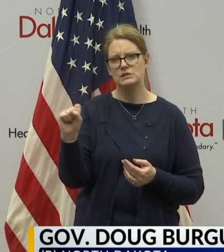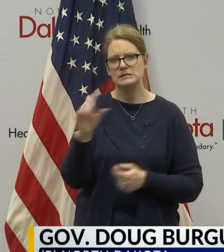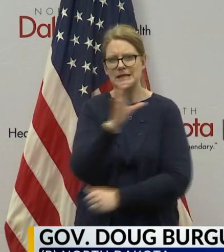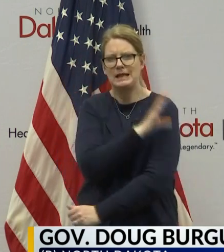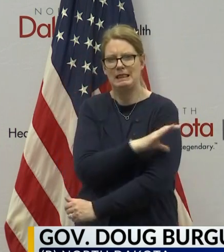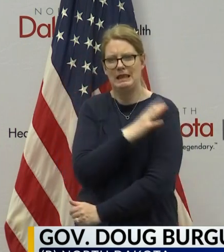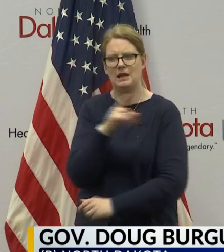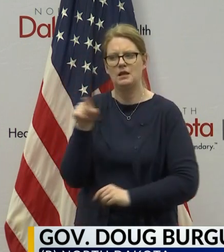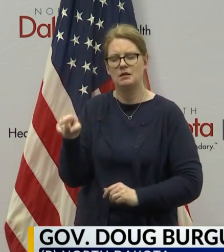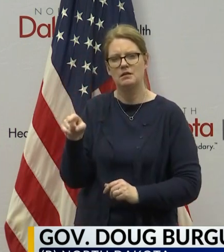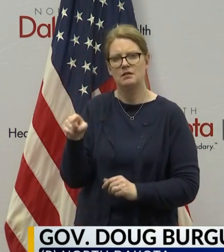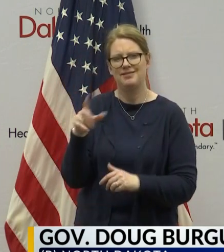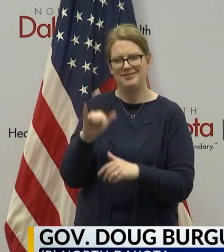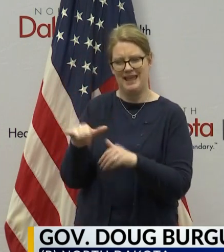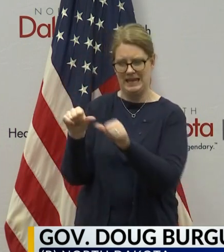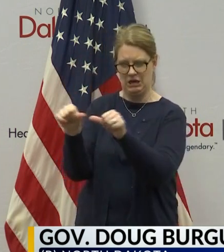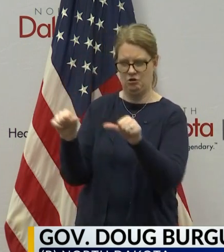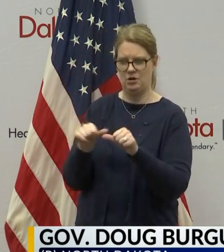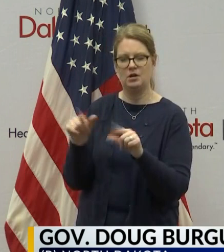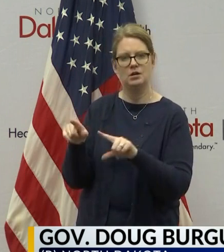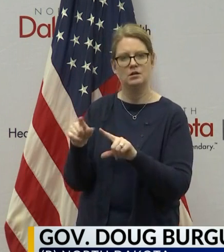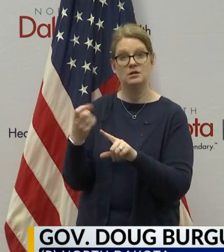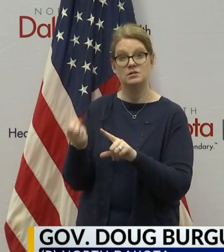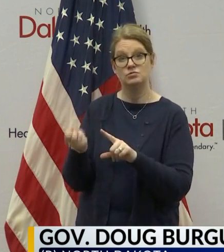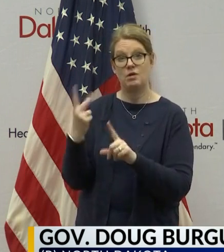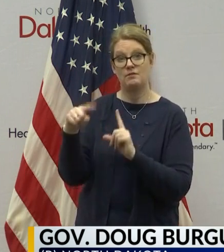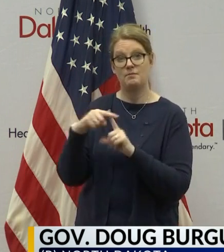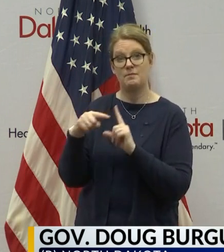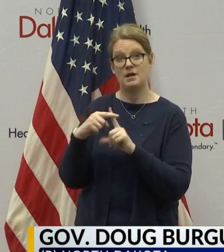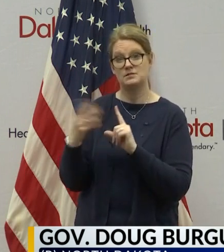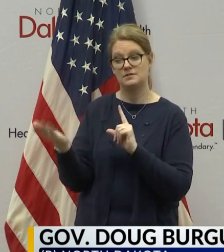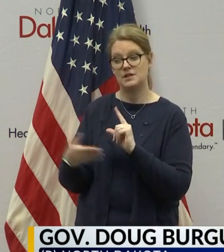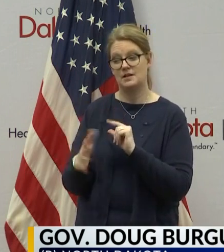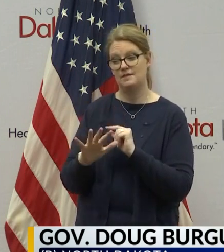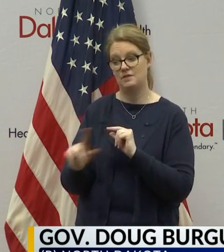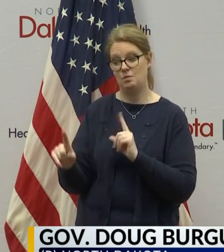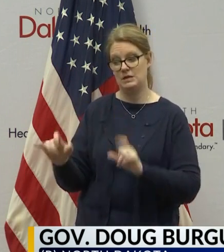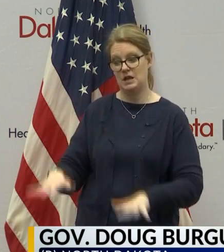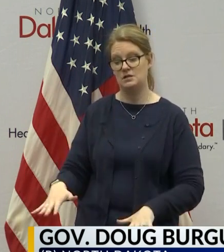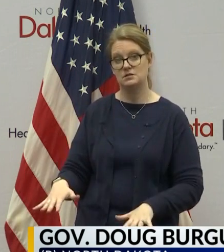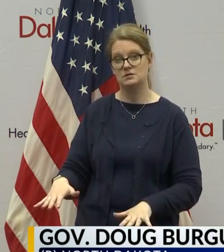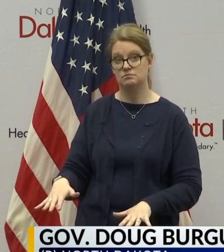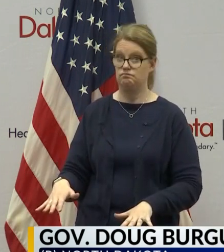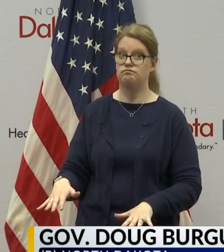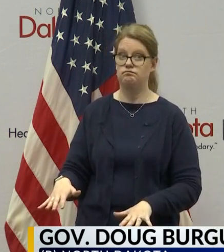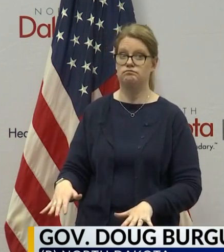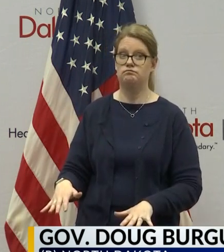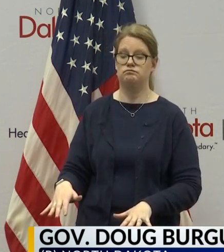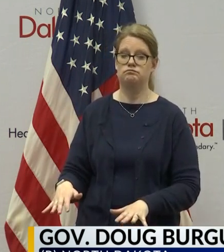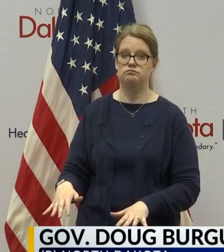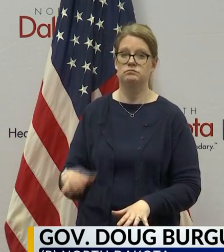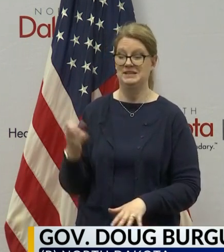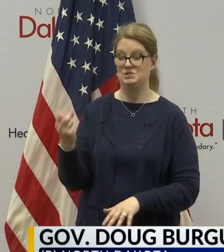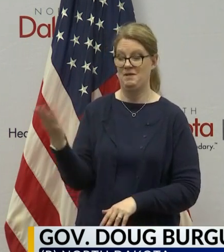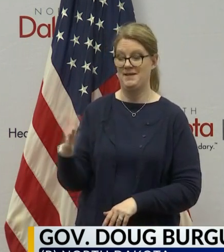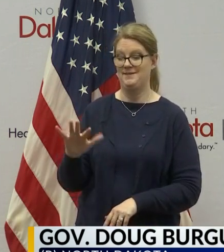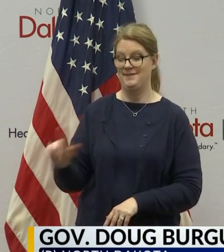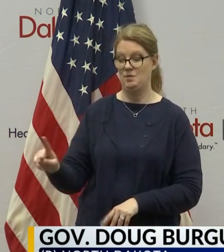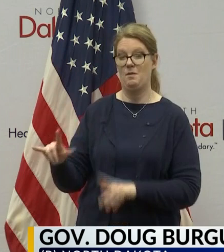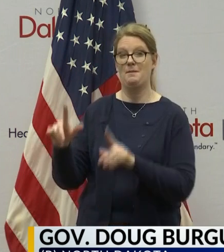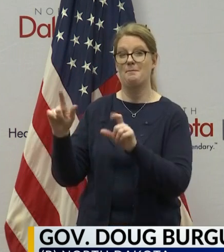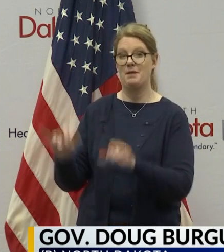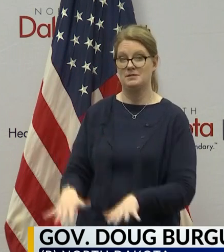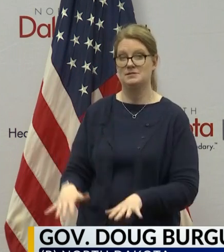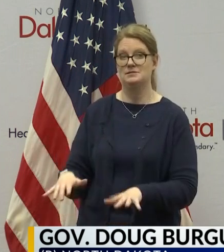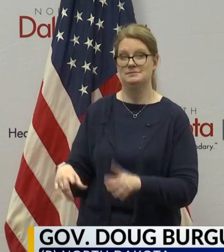where we have had 12 positives out of 51 tests. So, if you take a look at that, you know, that's a situation where we would